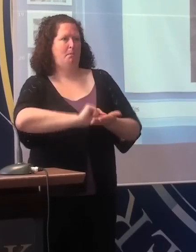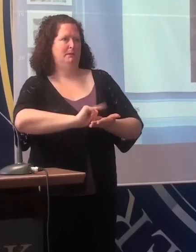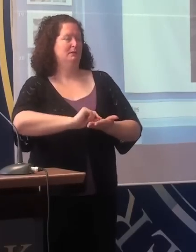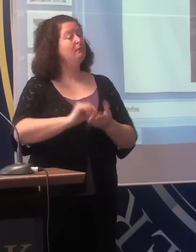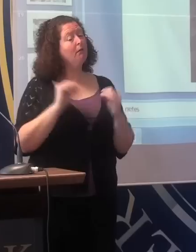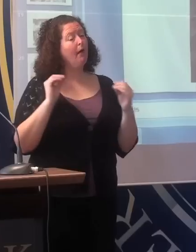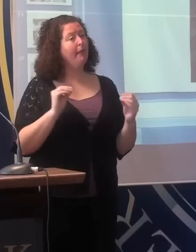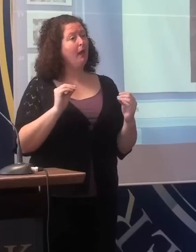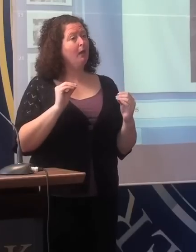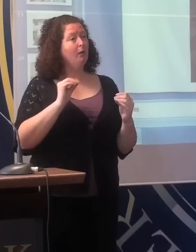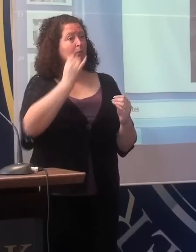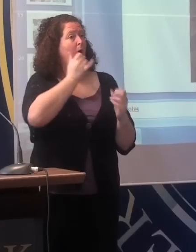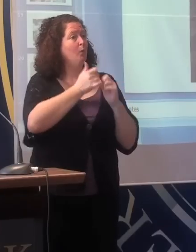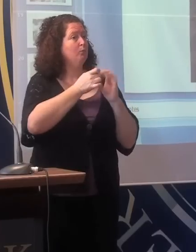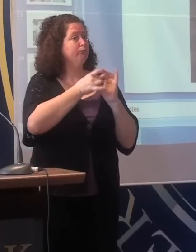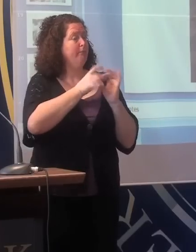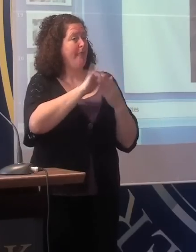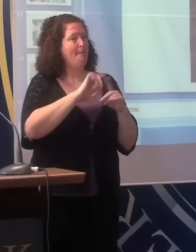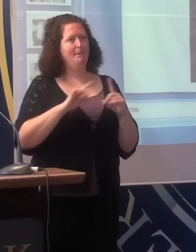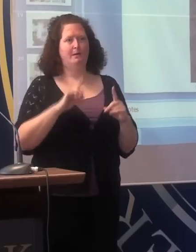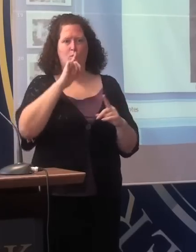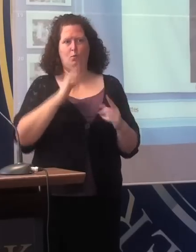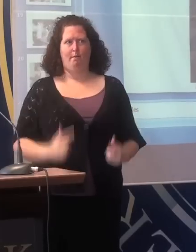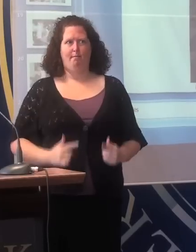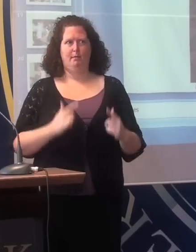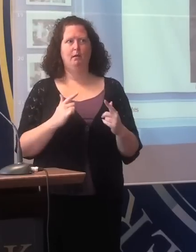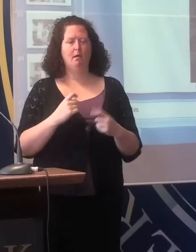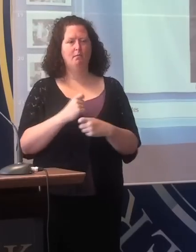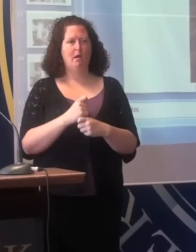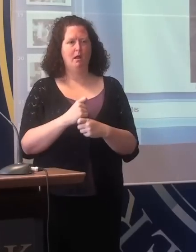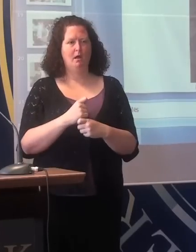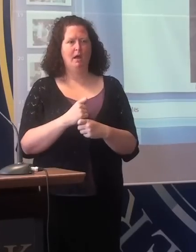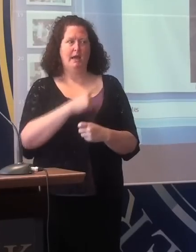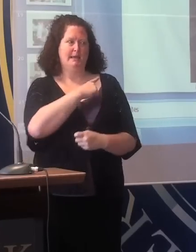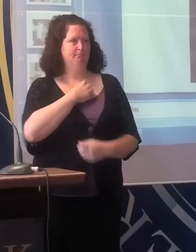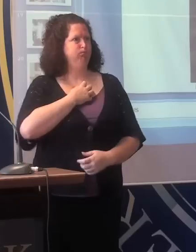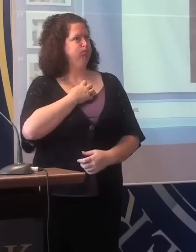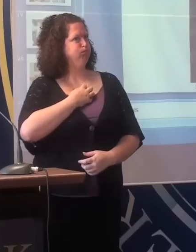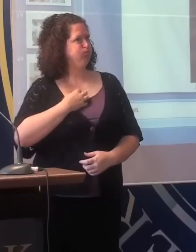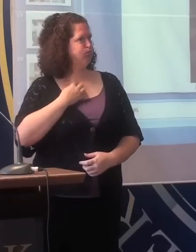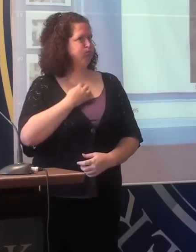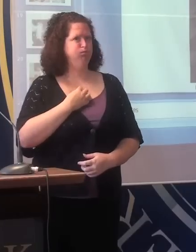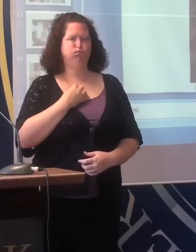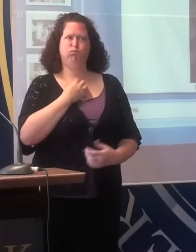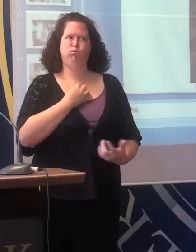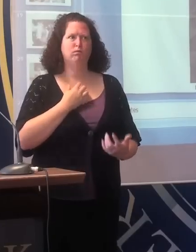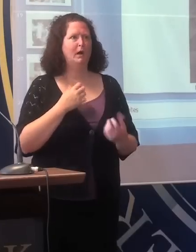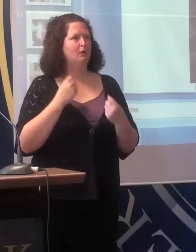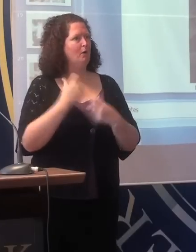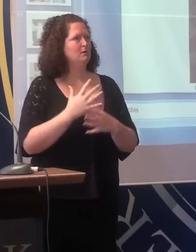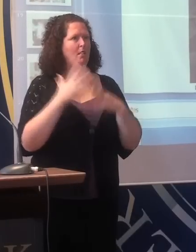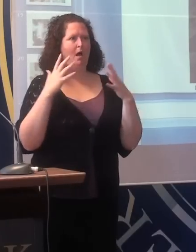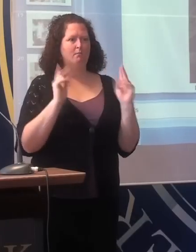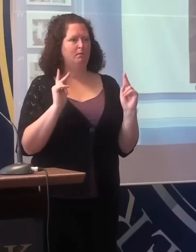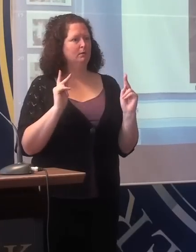but a reality, made a great fuss and managed to get the matter brought